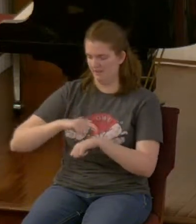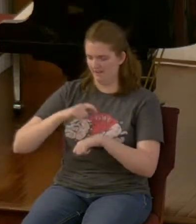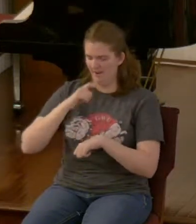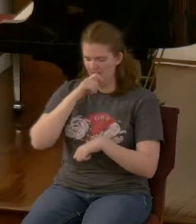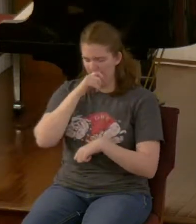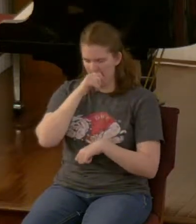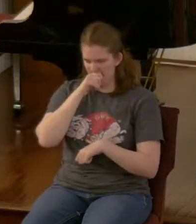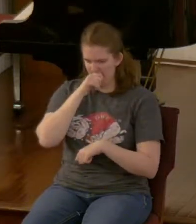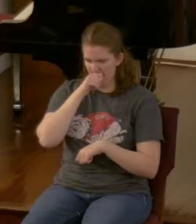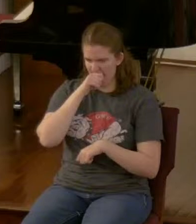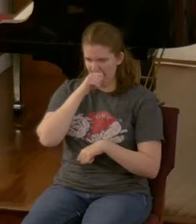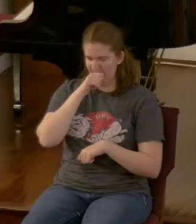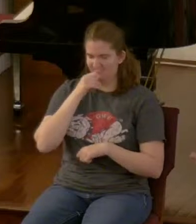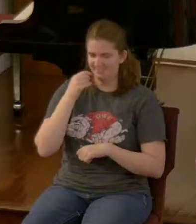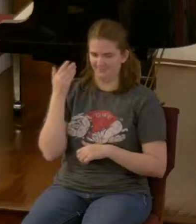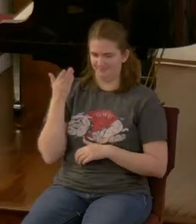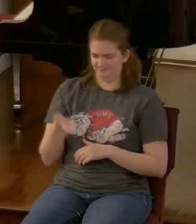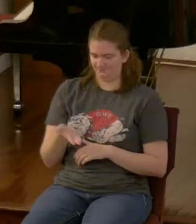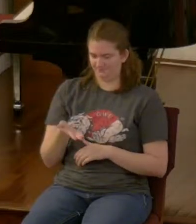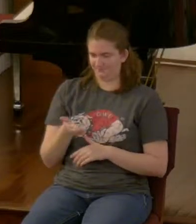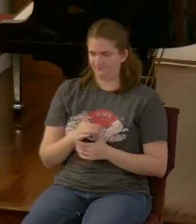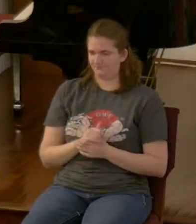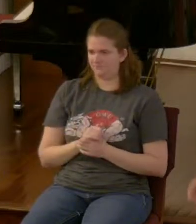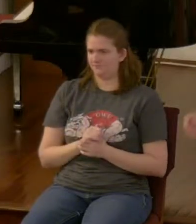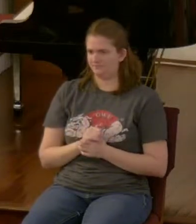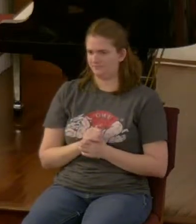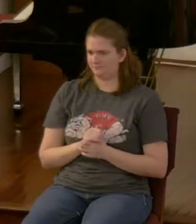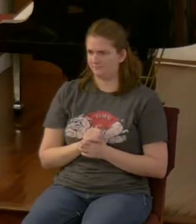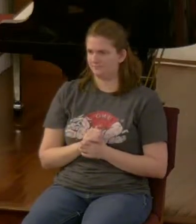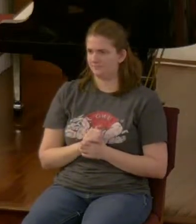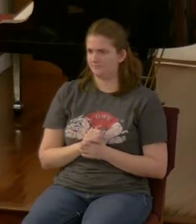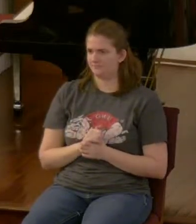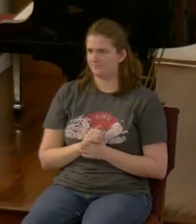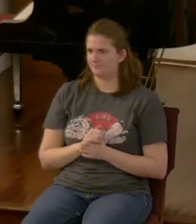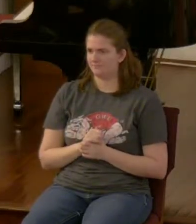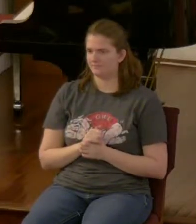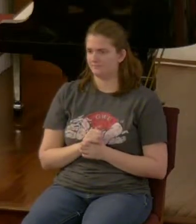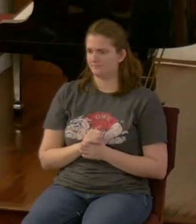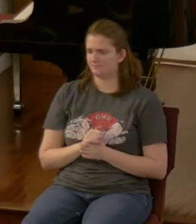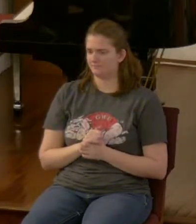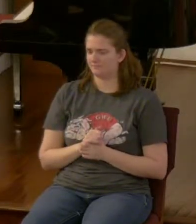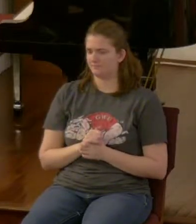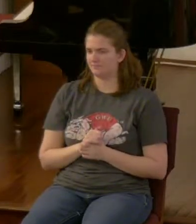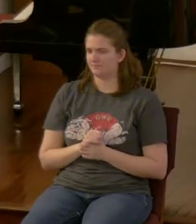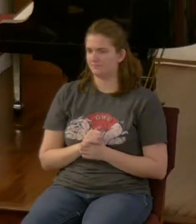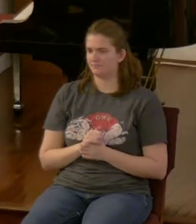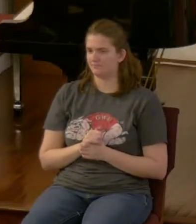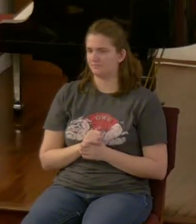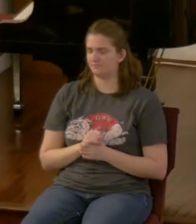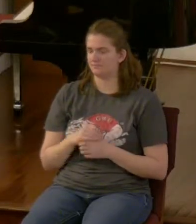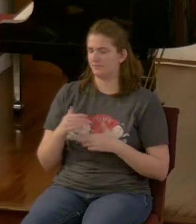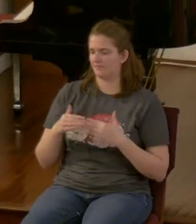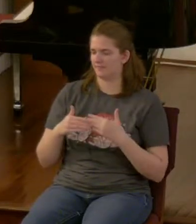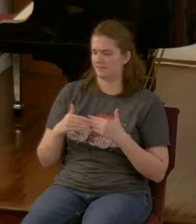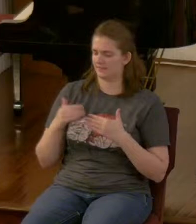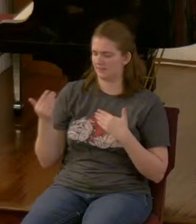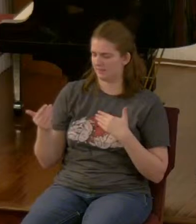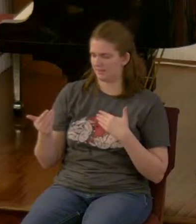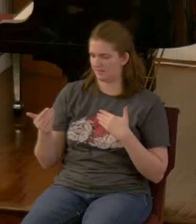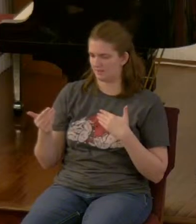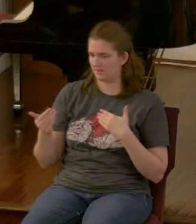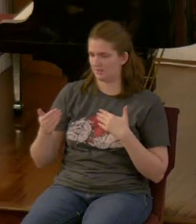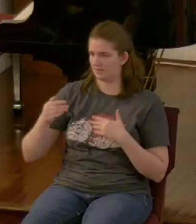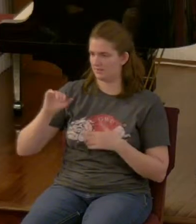seeing here why do we say that well again let's look at the next place as for the ten